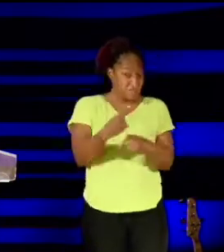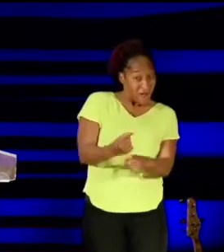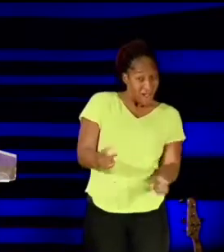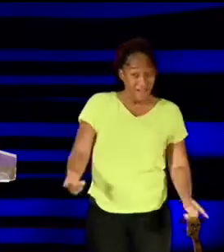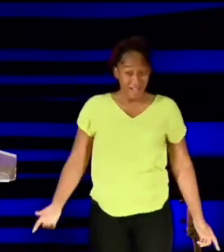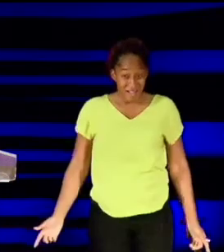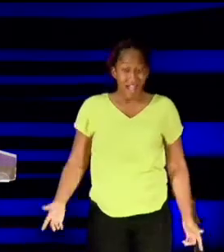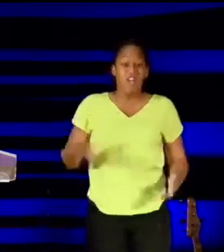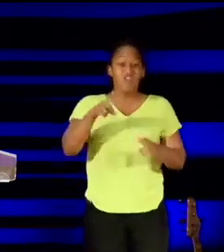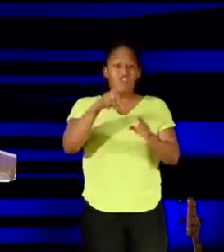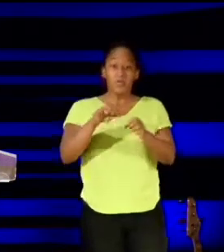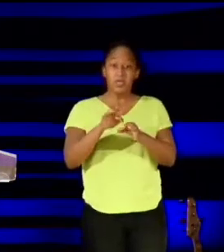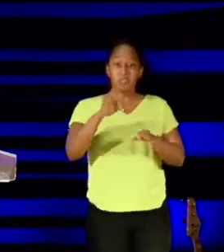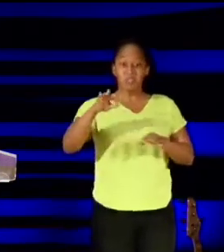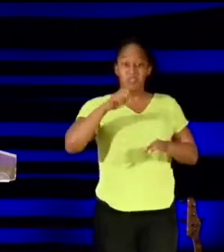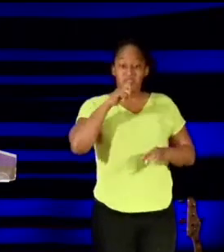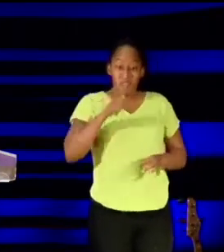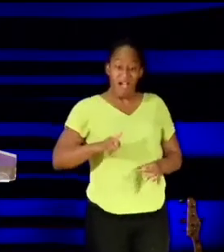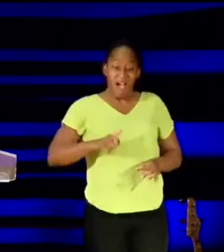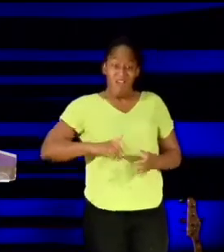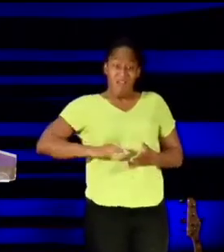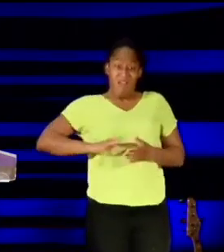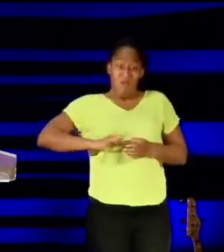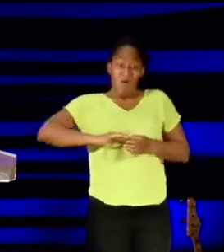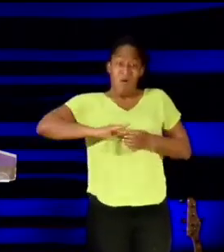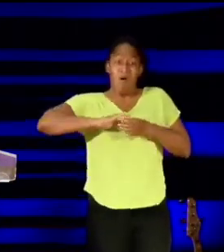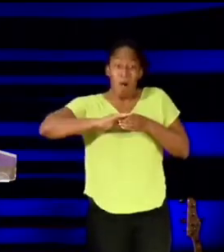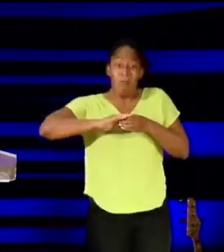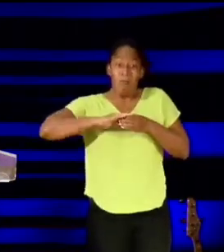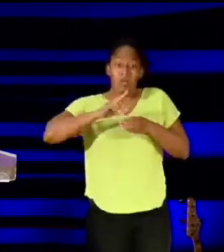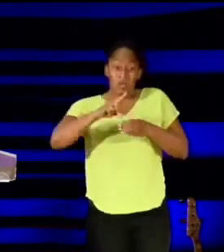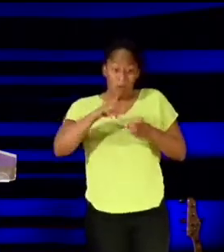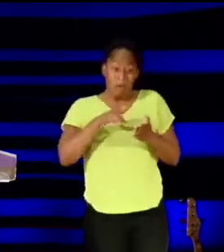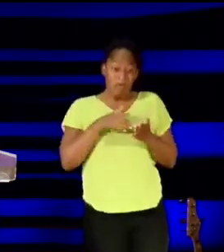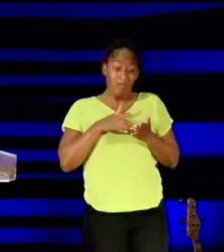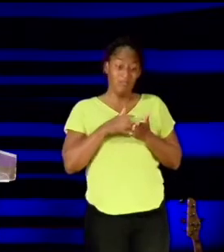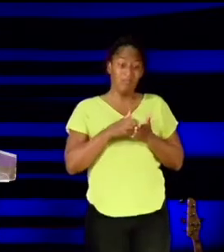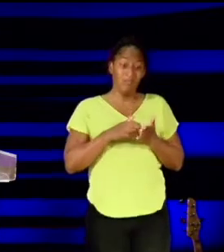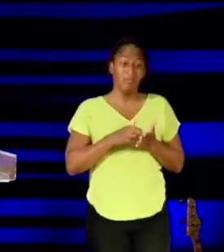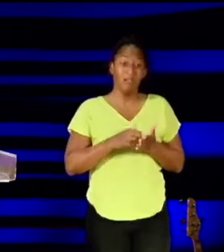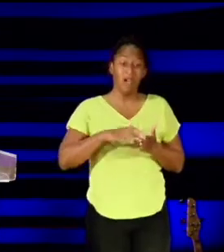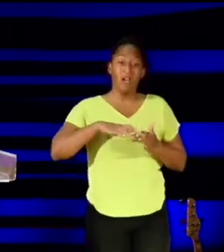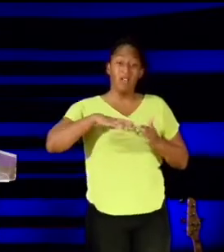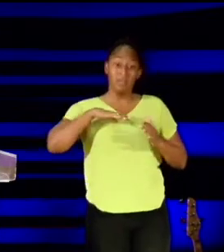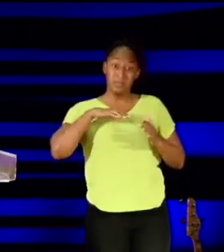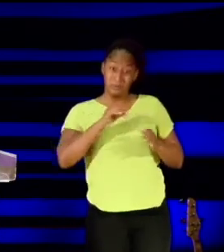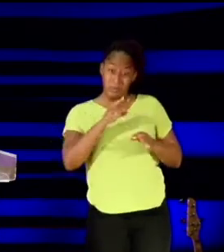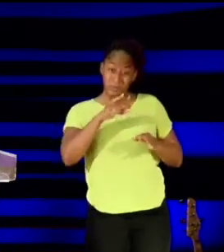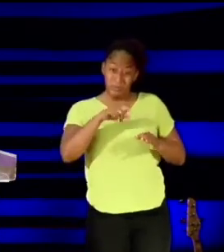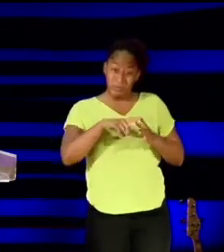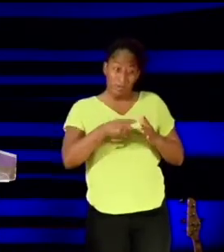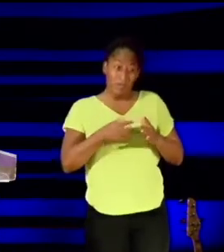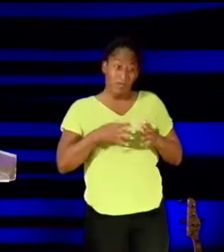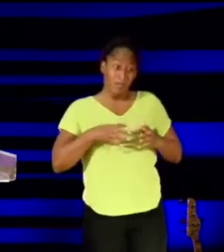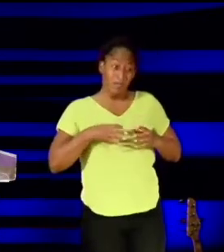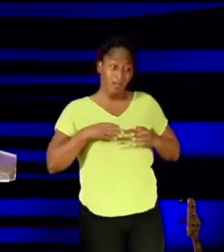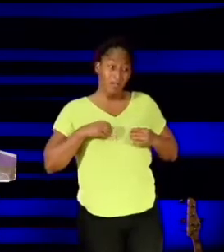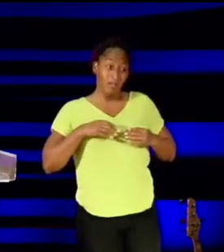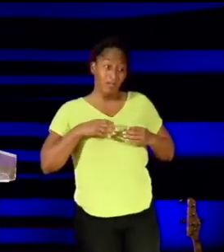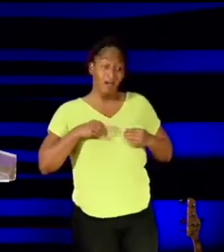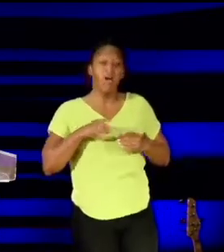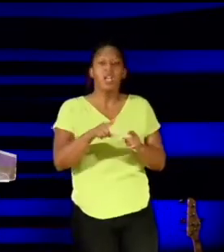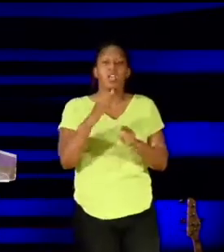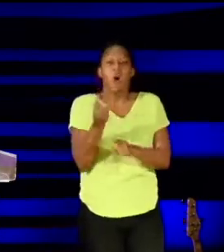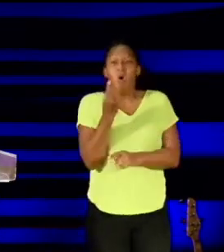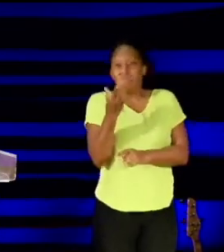full, your almost empty spirit will start to receive it. The devil is a lie. But he only wants to get under